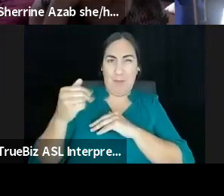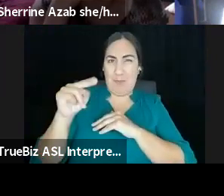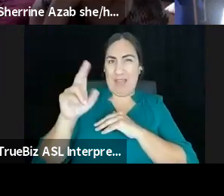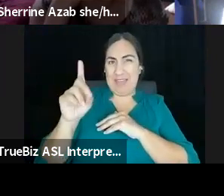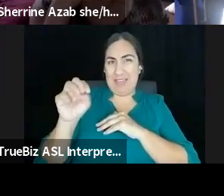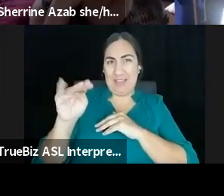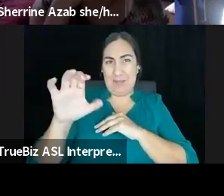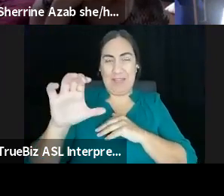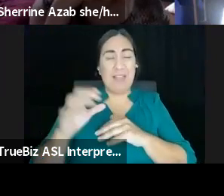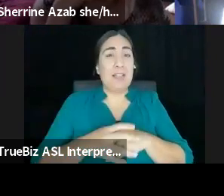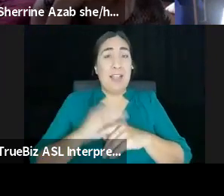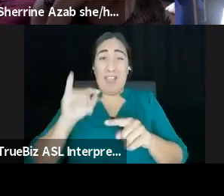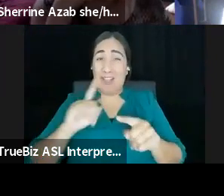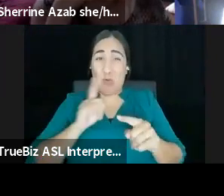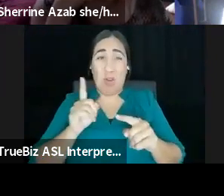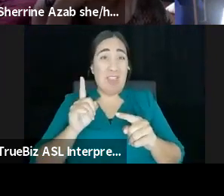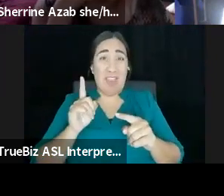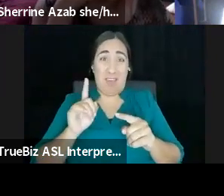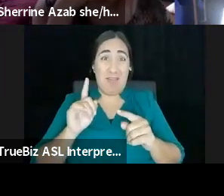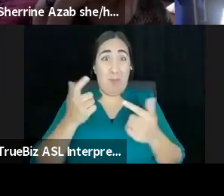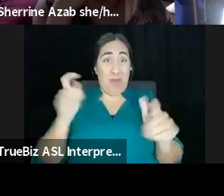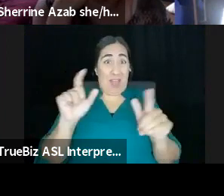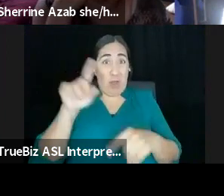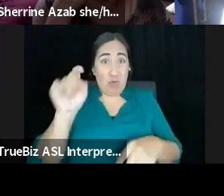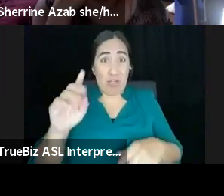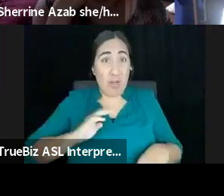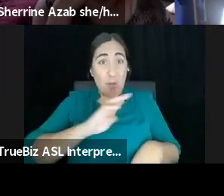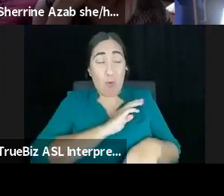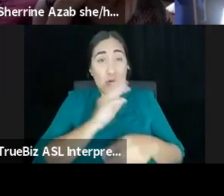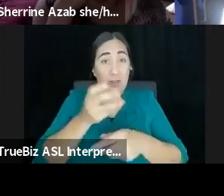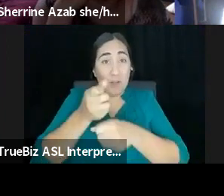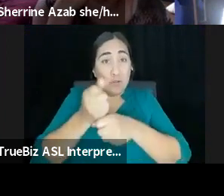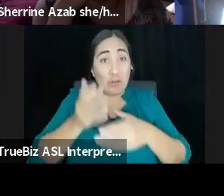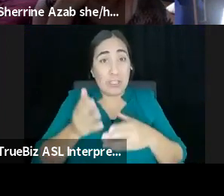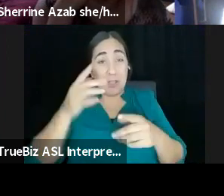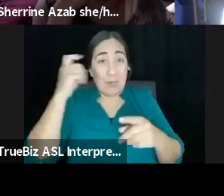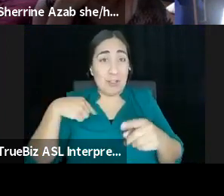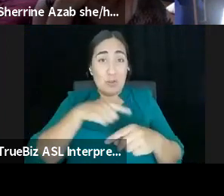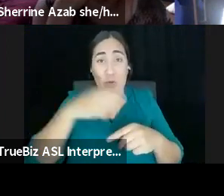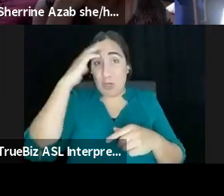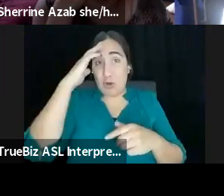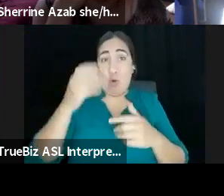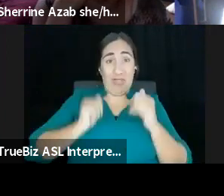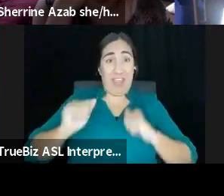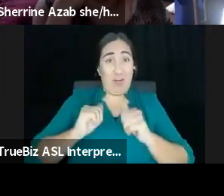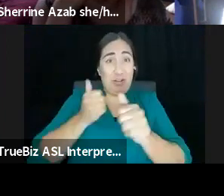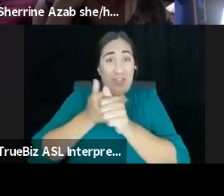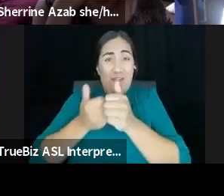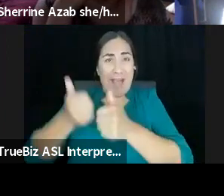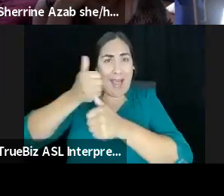that's really the million dollar question is the board of trustees, because the theater, as we know, is a hierarchical model. And it starts with who has the judiciary